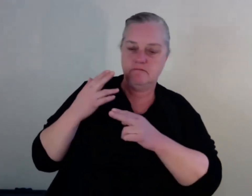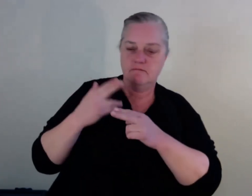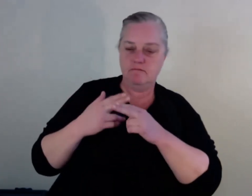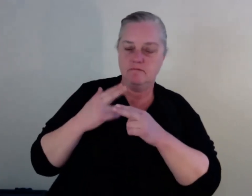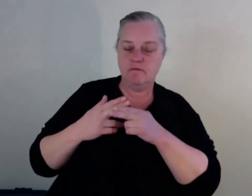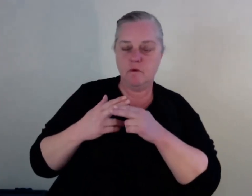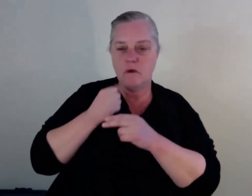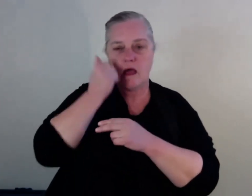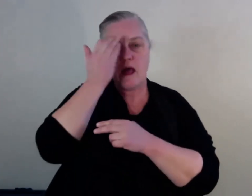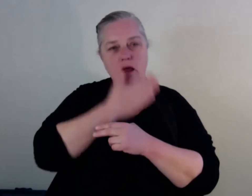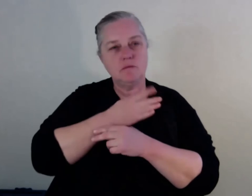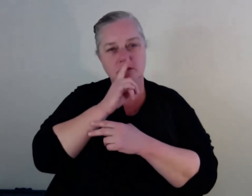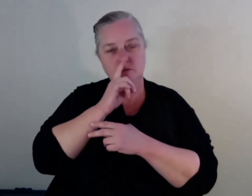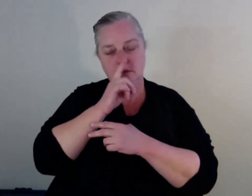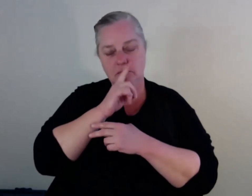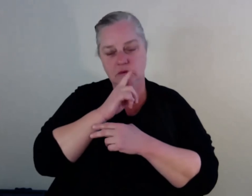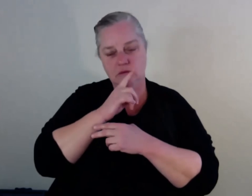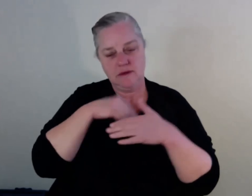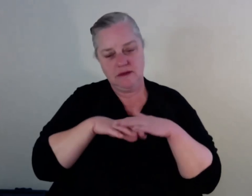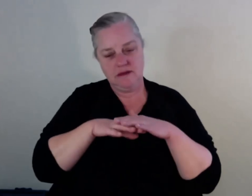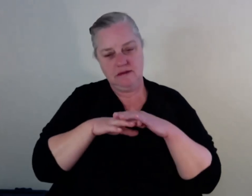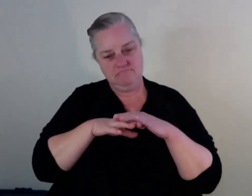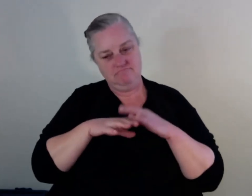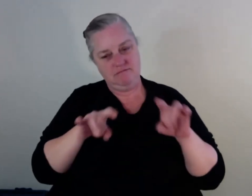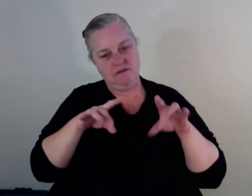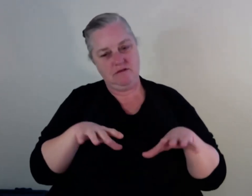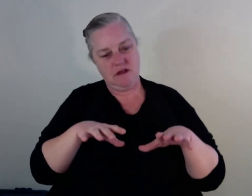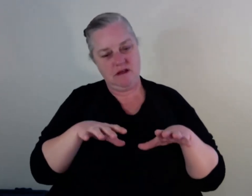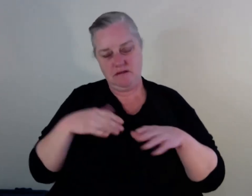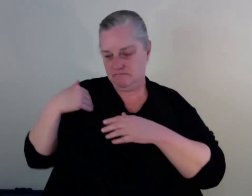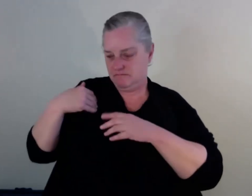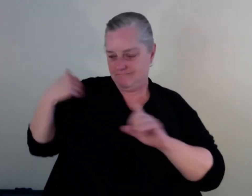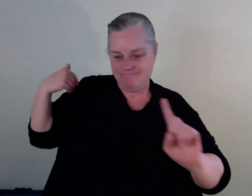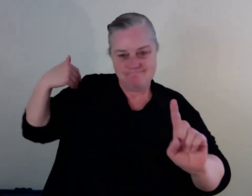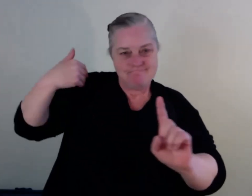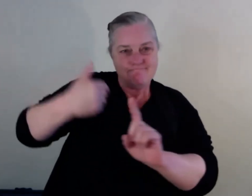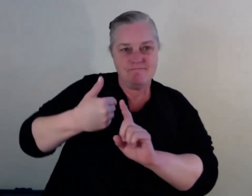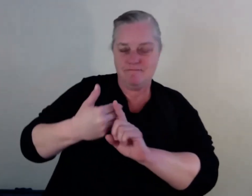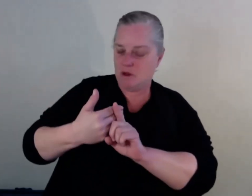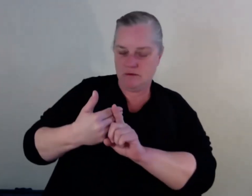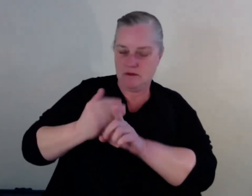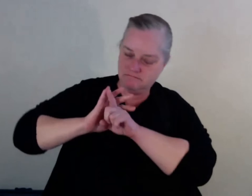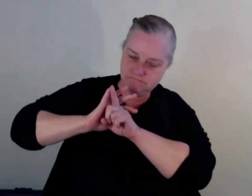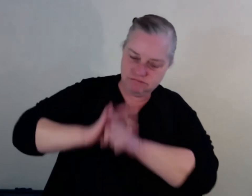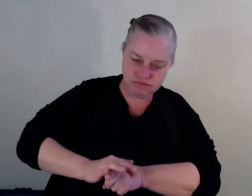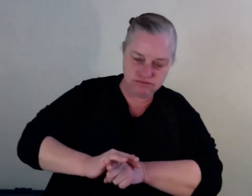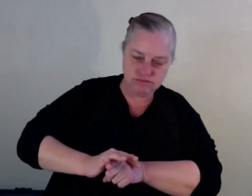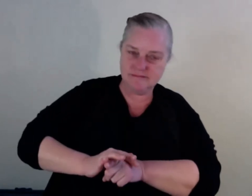um, for a sense of unsafety, you know, um, and I guess,